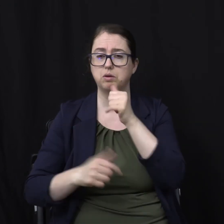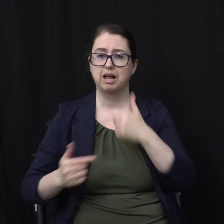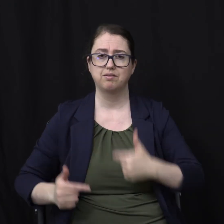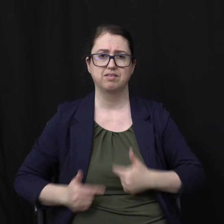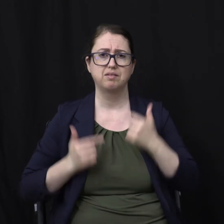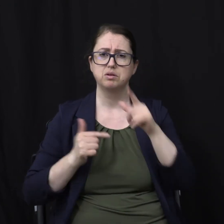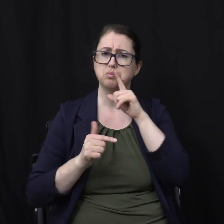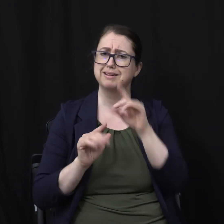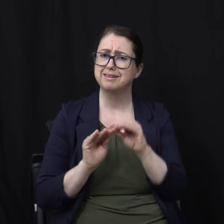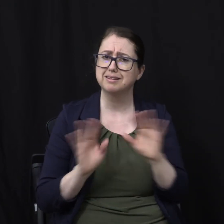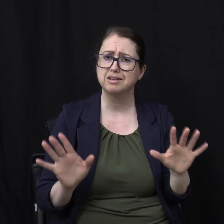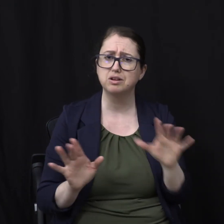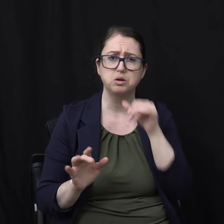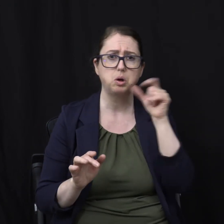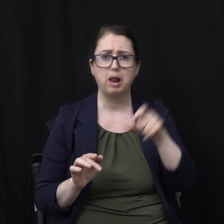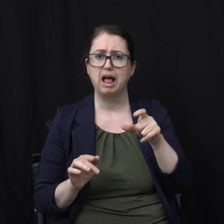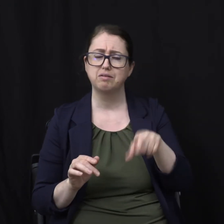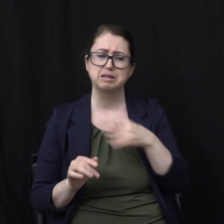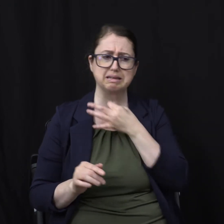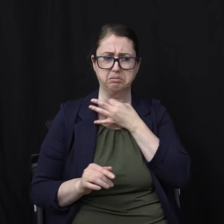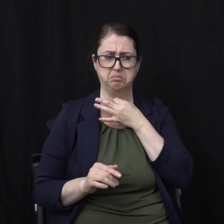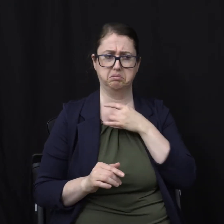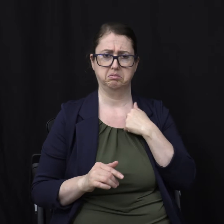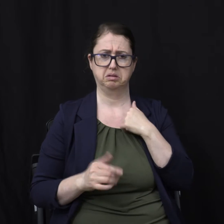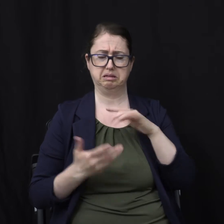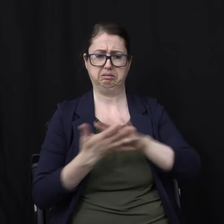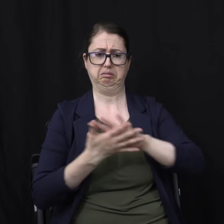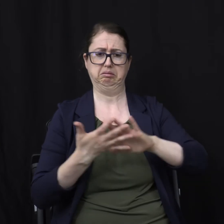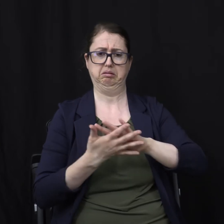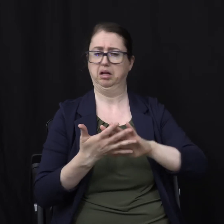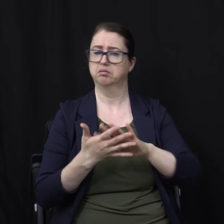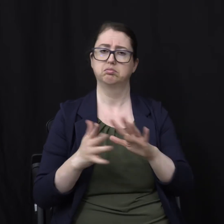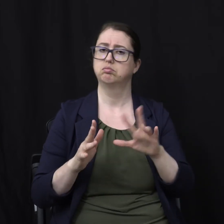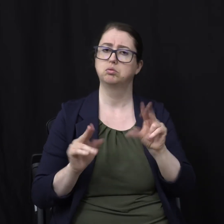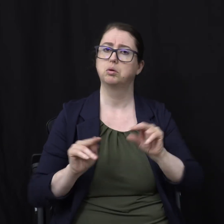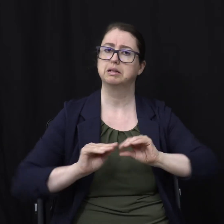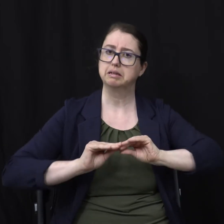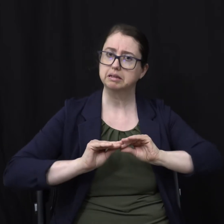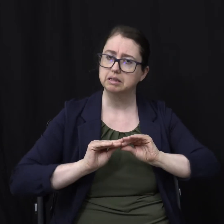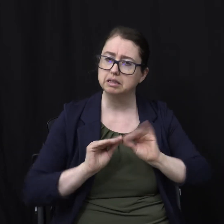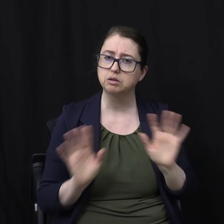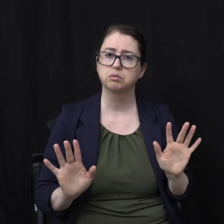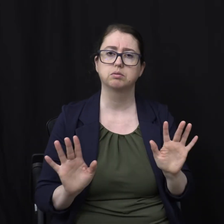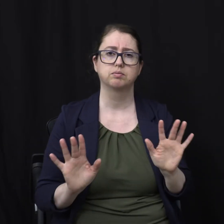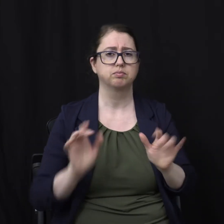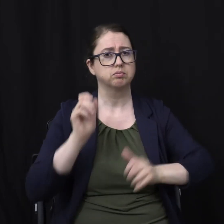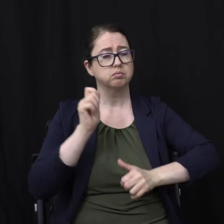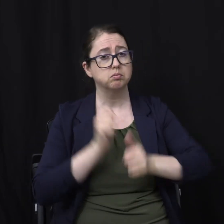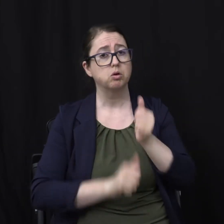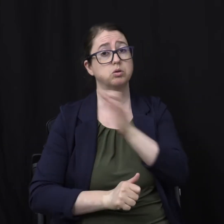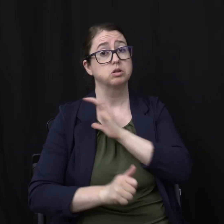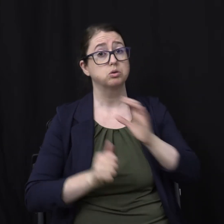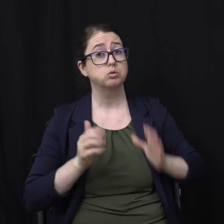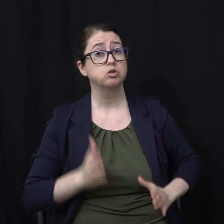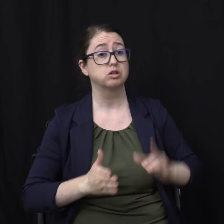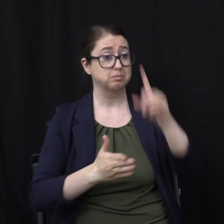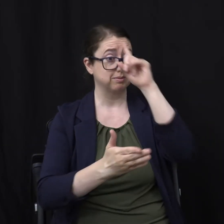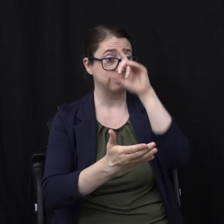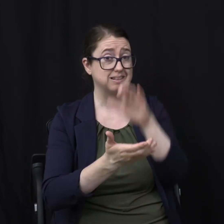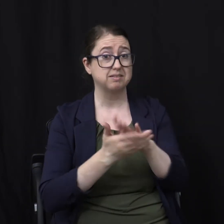if you will Was you will not surely die So if you think about it Most of Christianity Is teaching That the